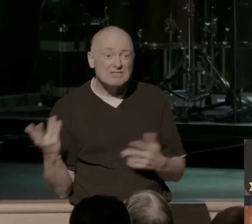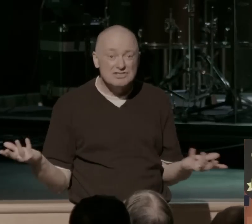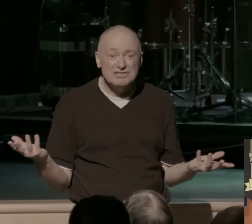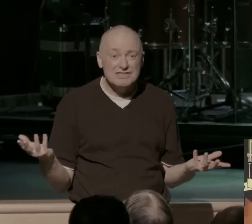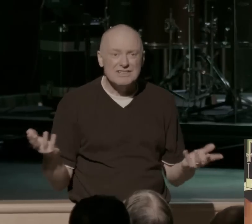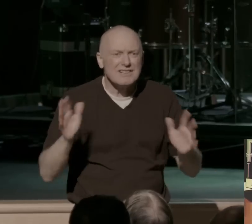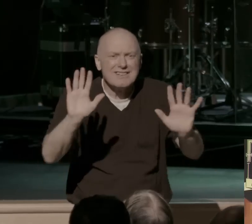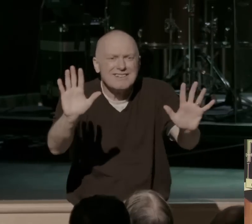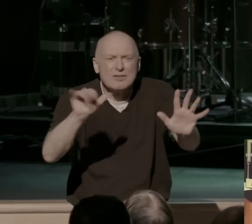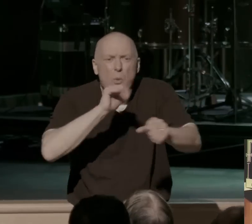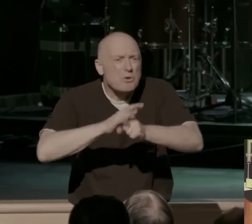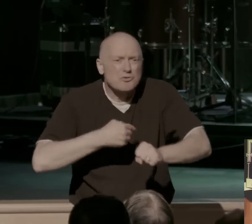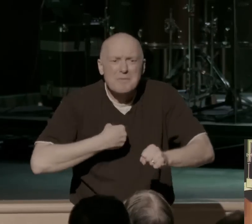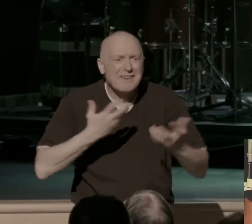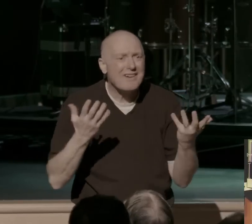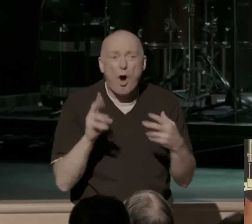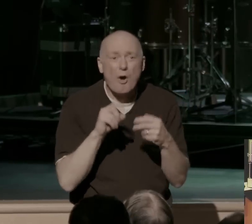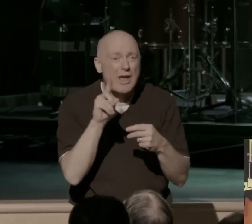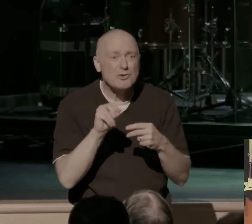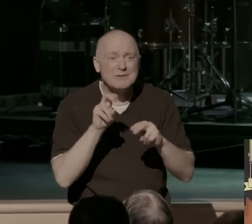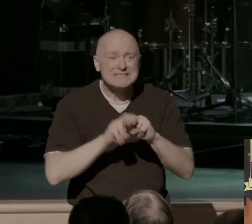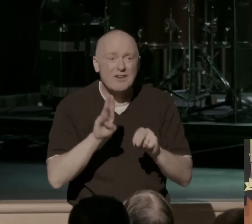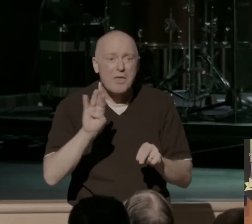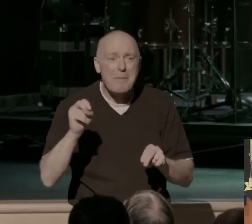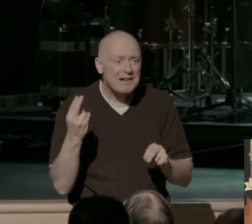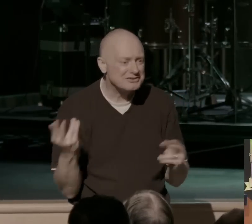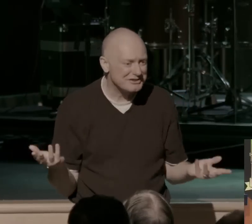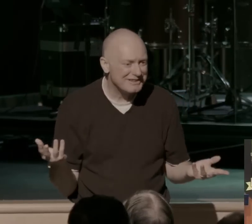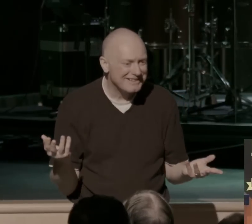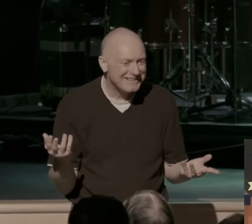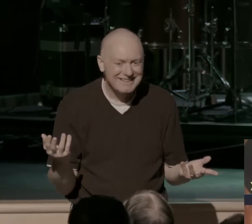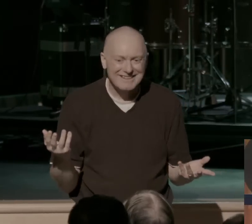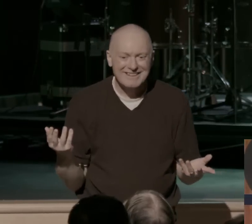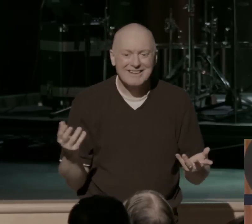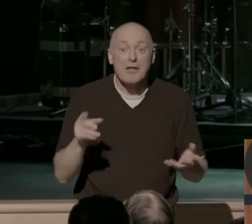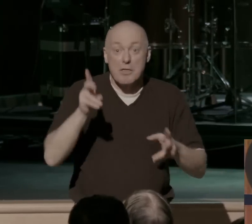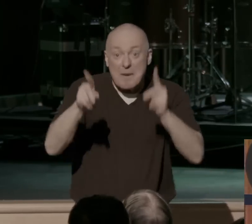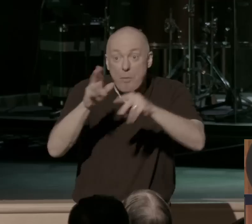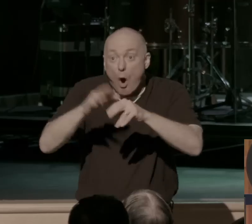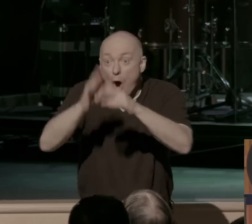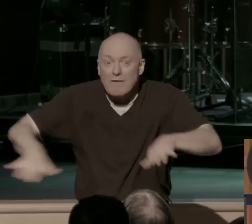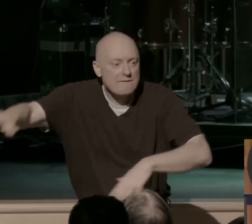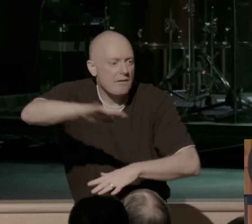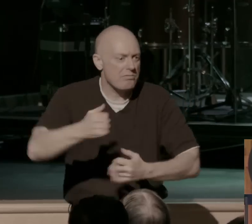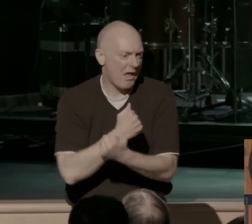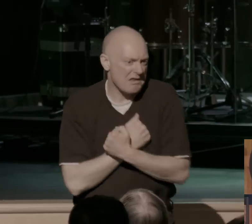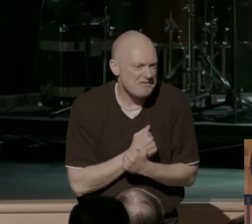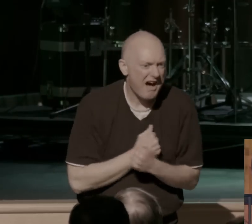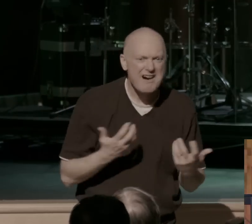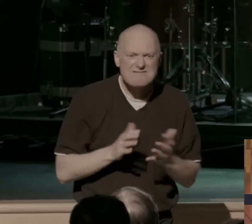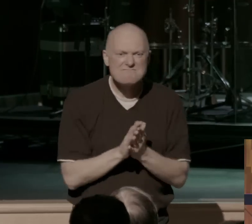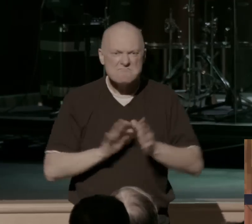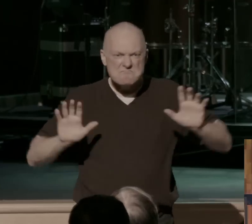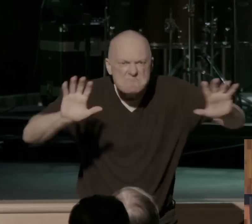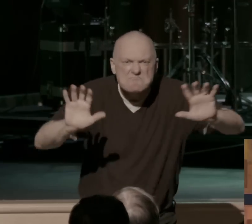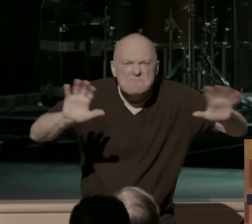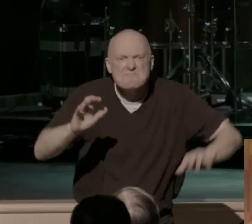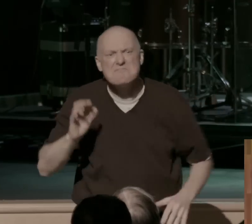field. Like, you're way over the top on this, and the guys who were playing, the guys who got onto the field, they loved it. They responded to it. They loved the coach.